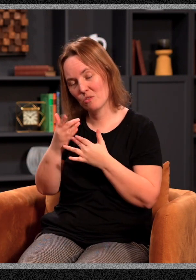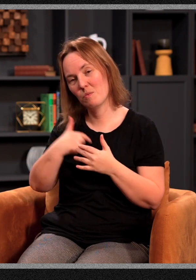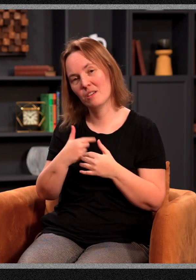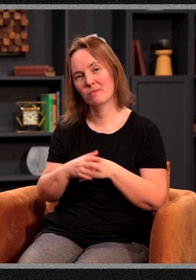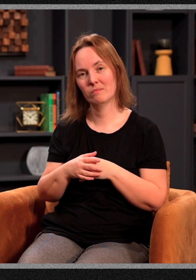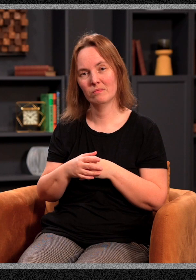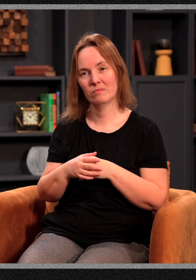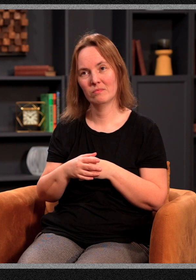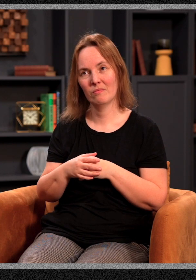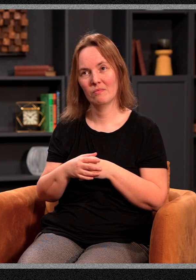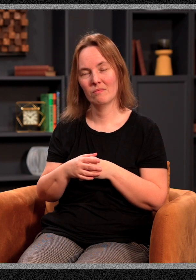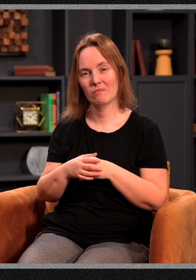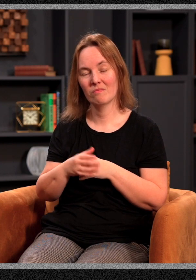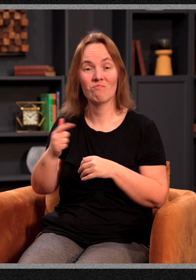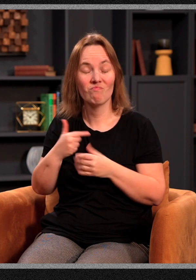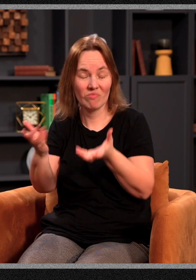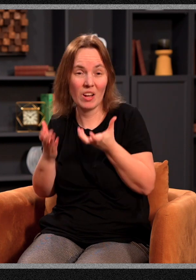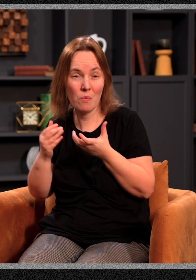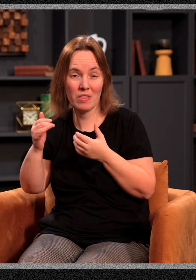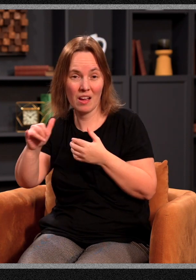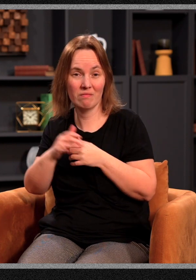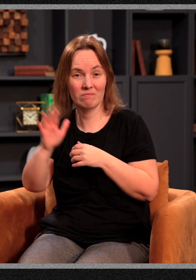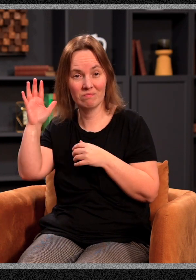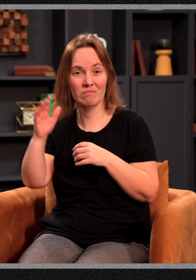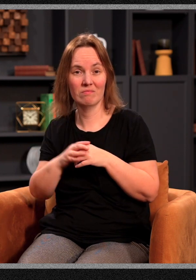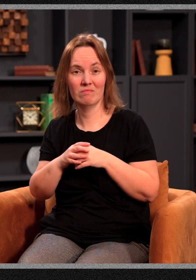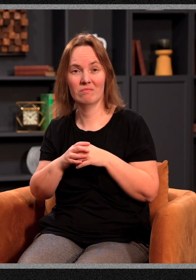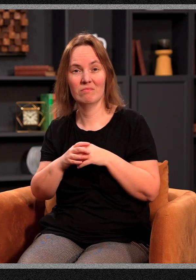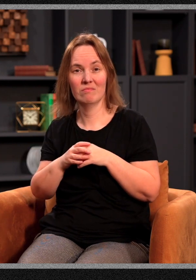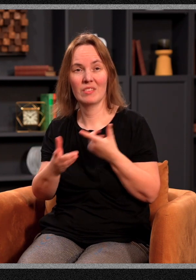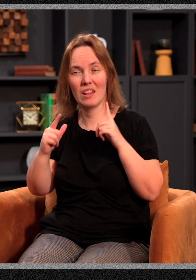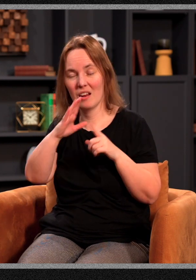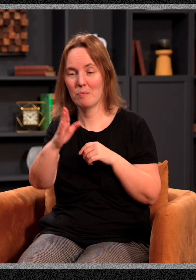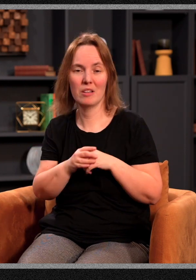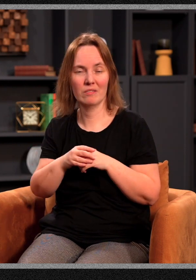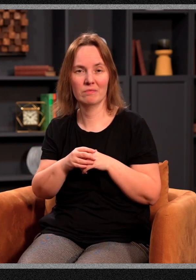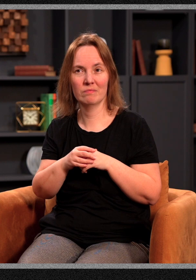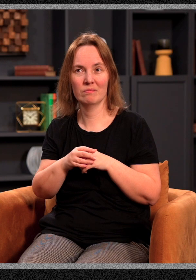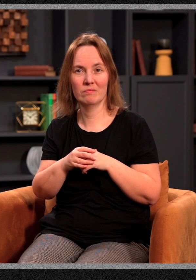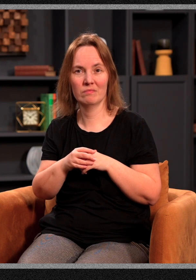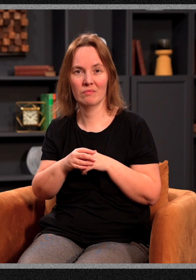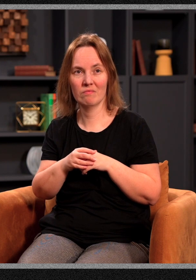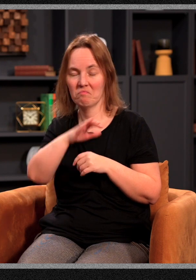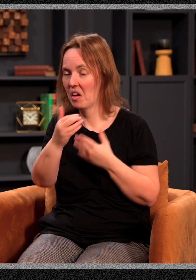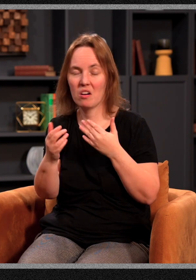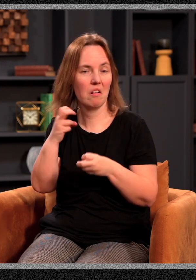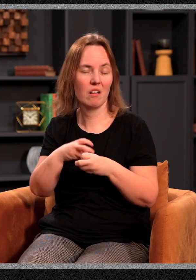through me. How many would say I'm a candidate for that? Amen? Let it be, Lord. Let it be. It's not complicated.